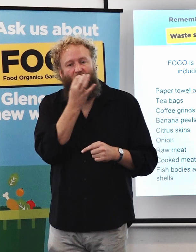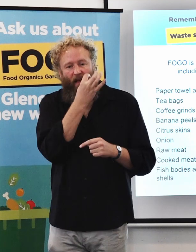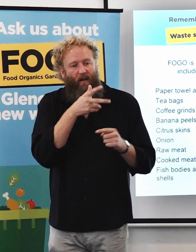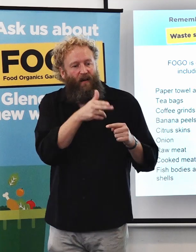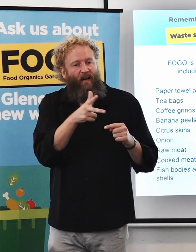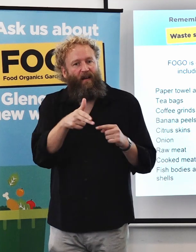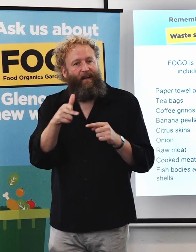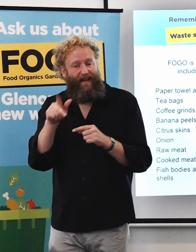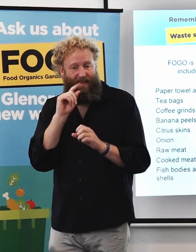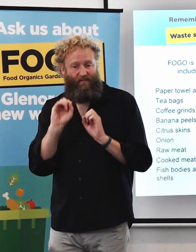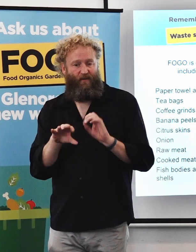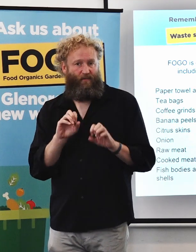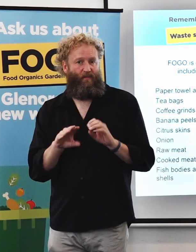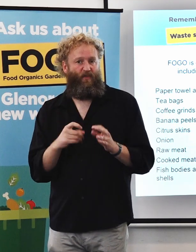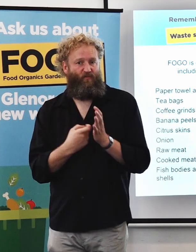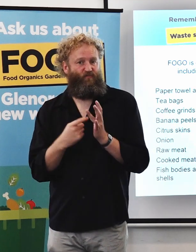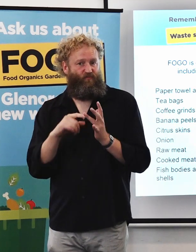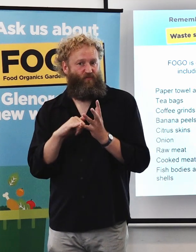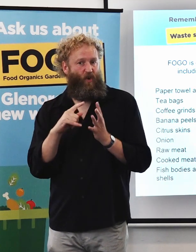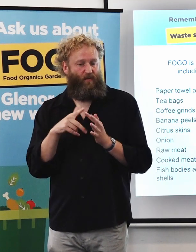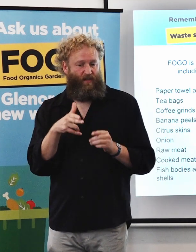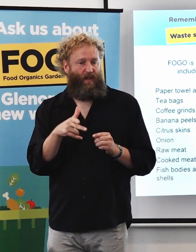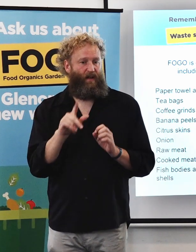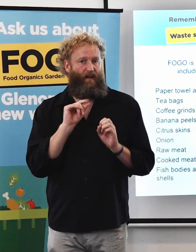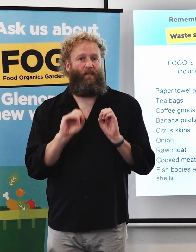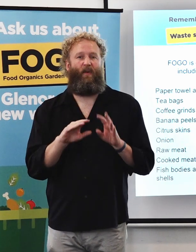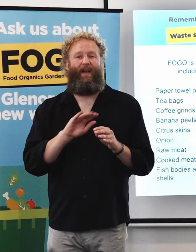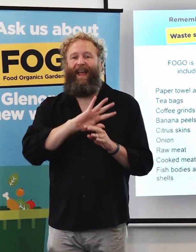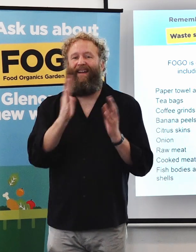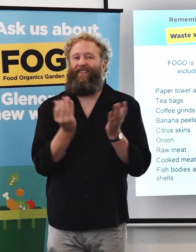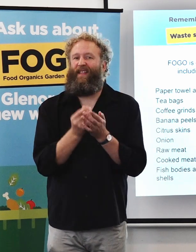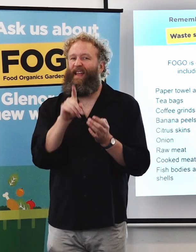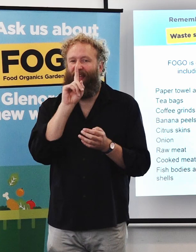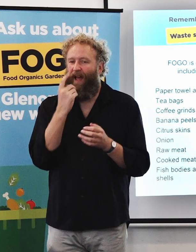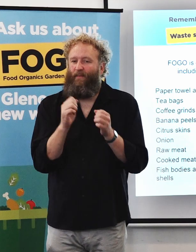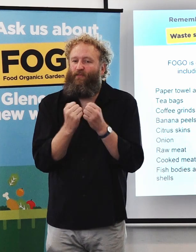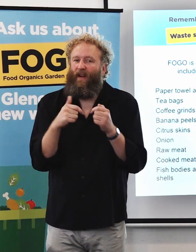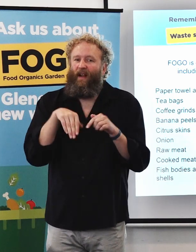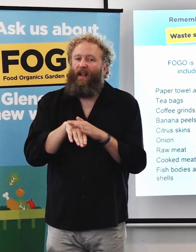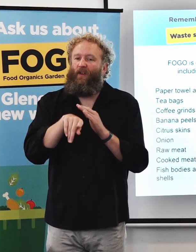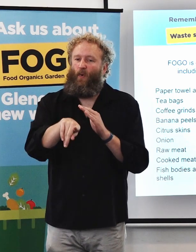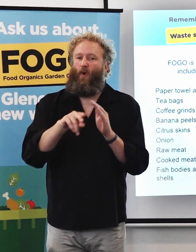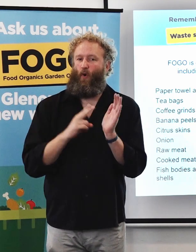thought of as well. So all of those things that can't break down in a household compost will be able to take in your FOGO bins.